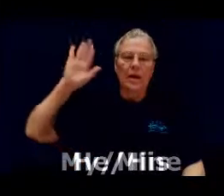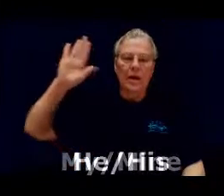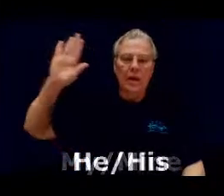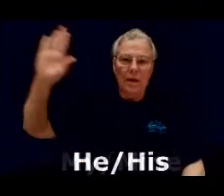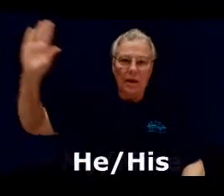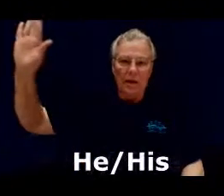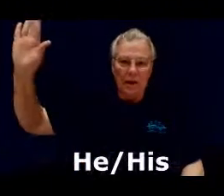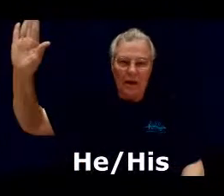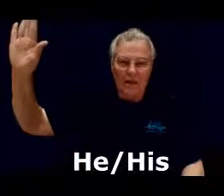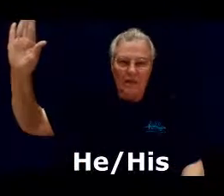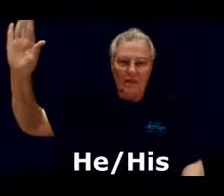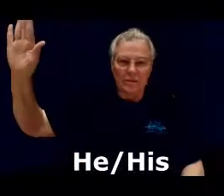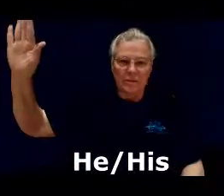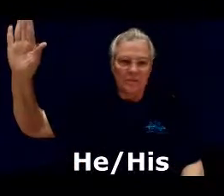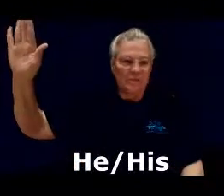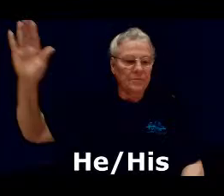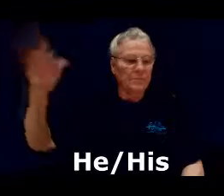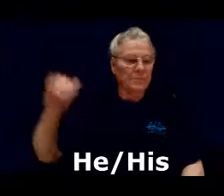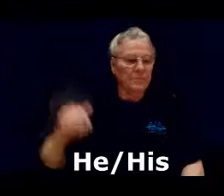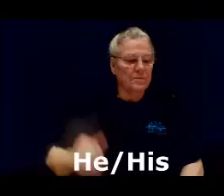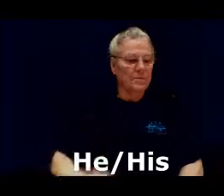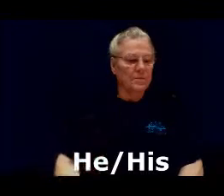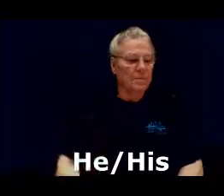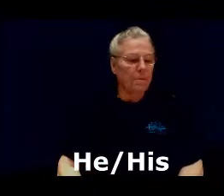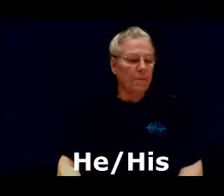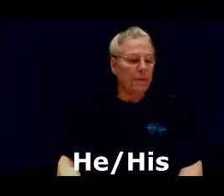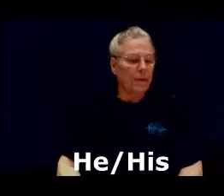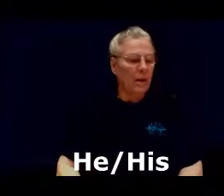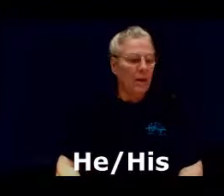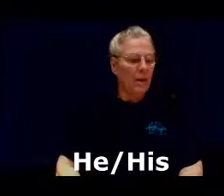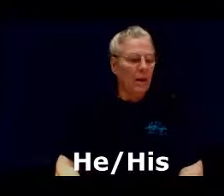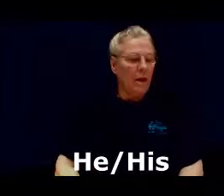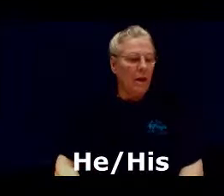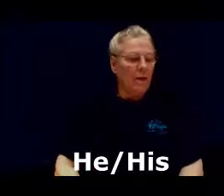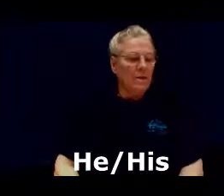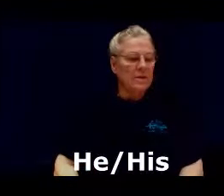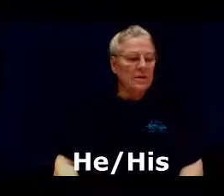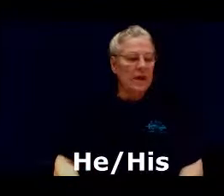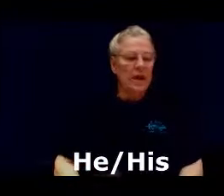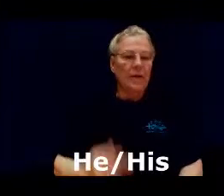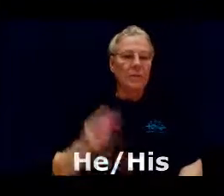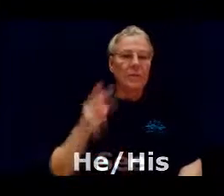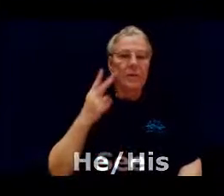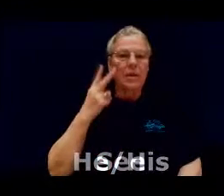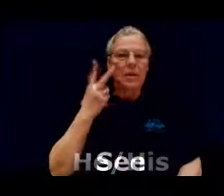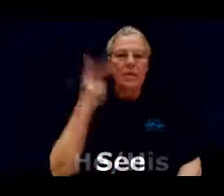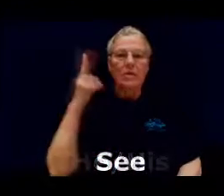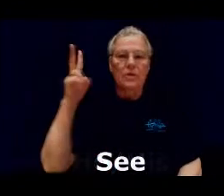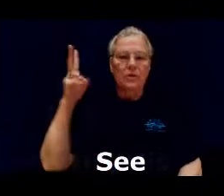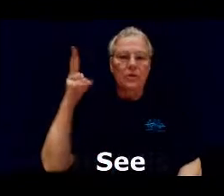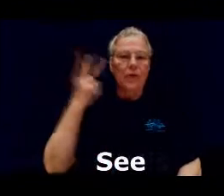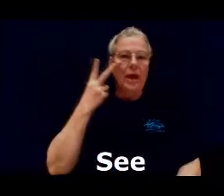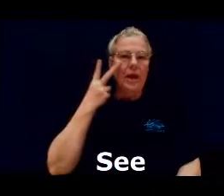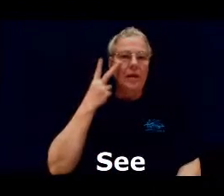hits see the two hand